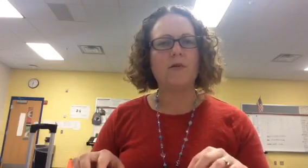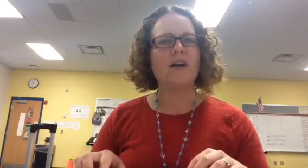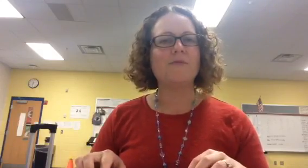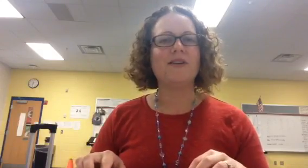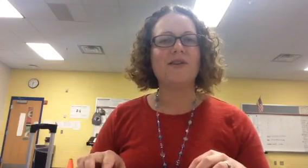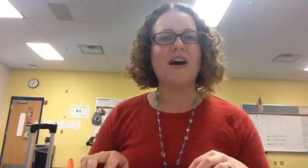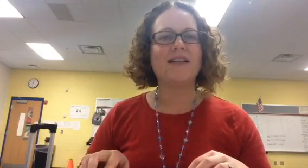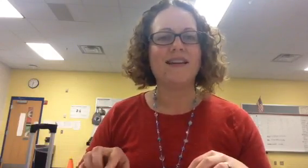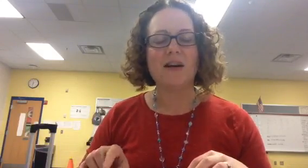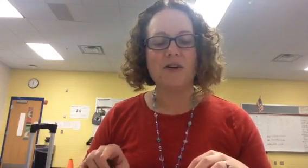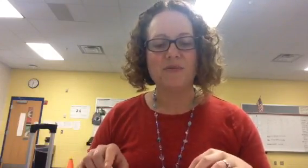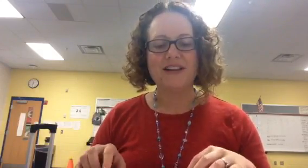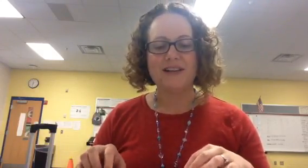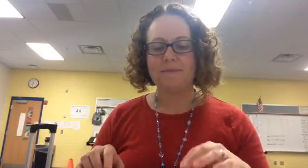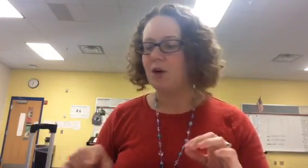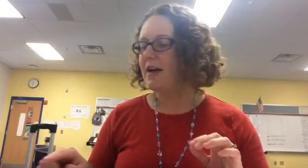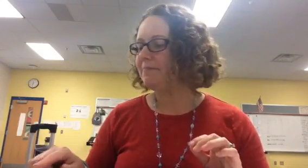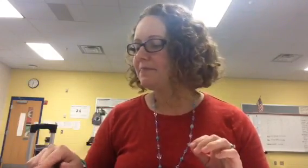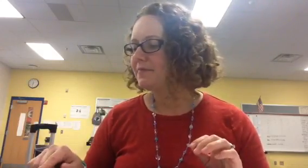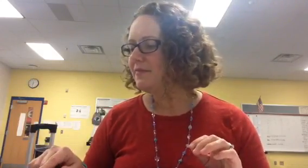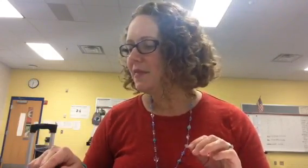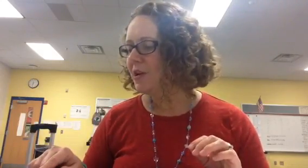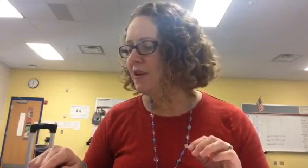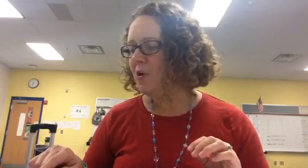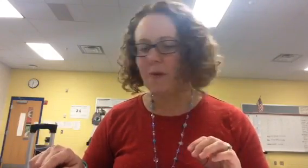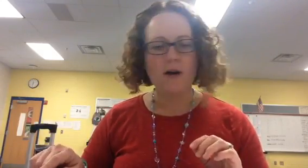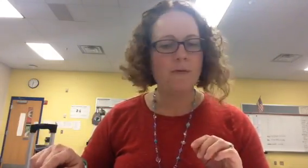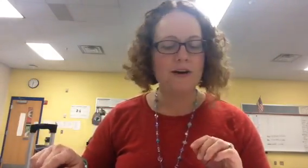going on when you're not singing, when you're resting. Okay, here we go. Part one.